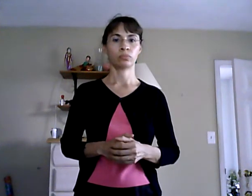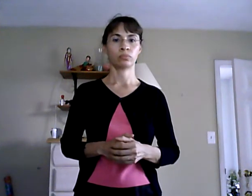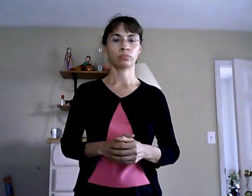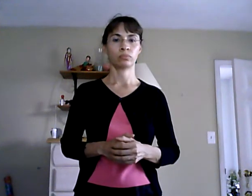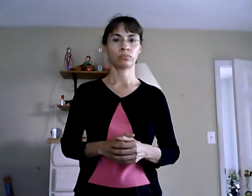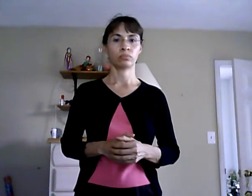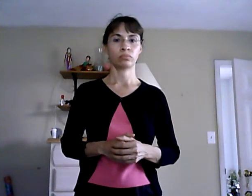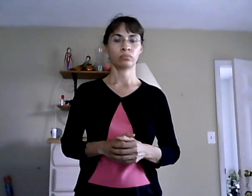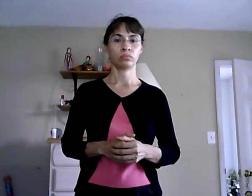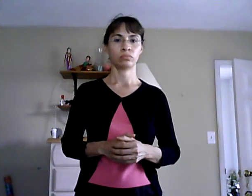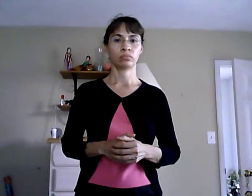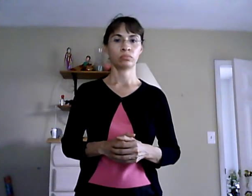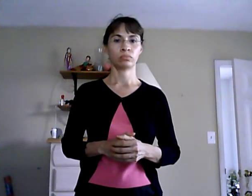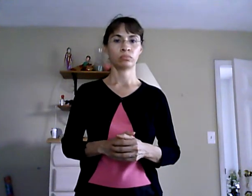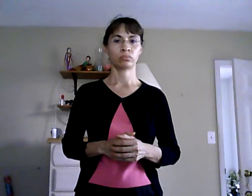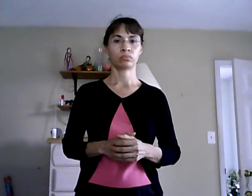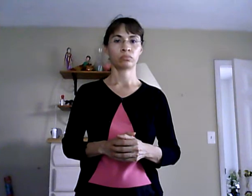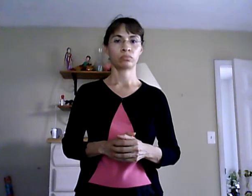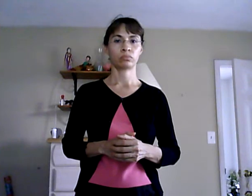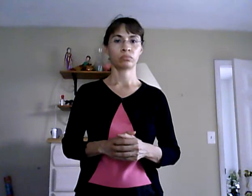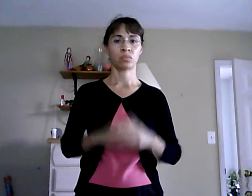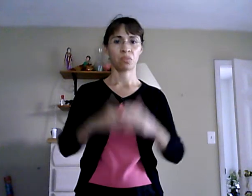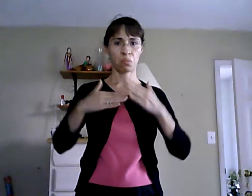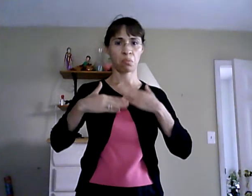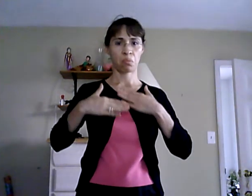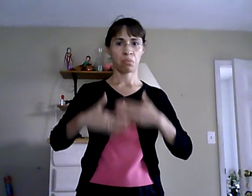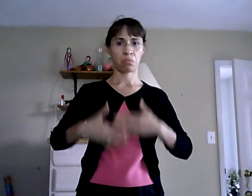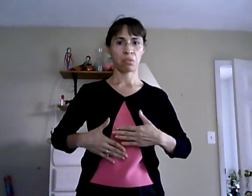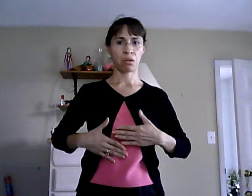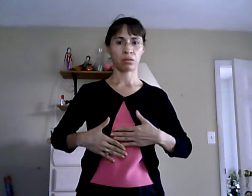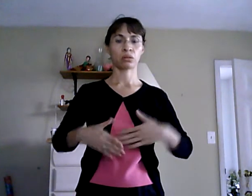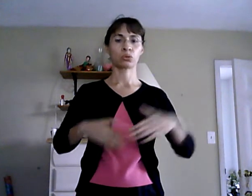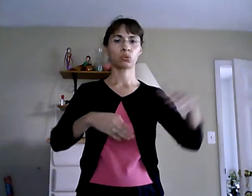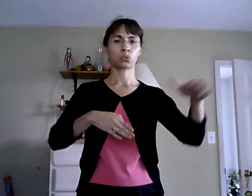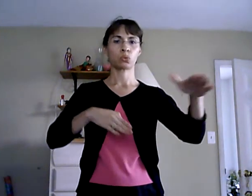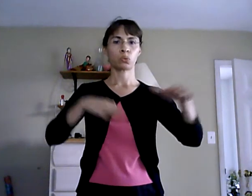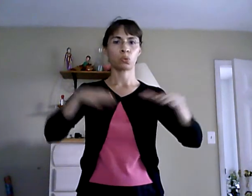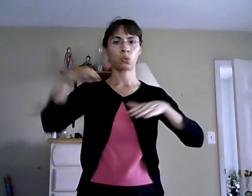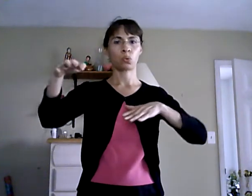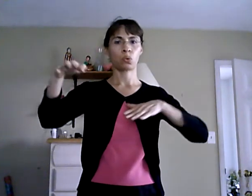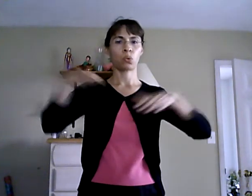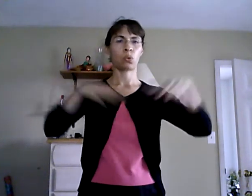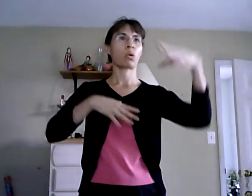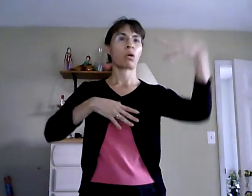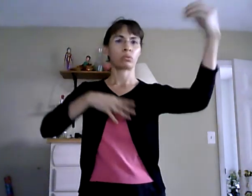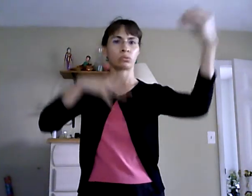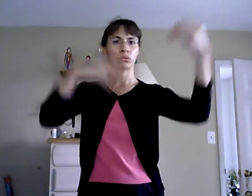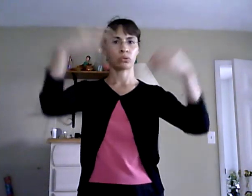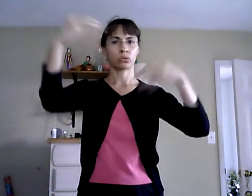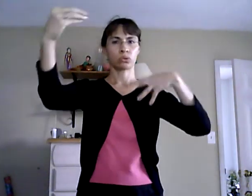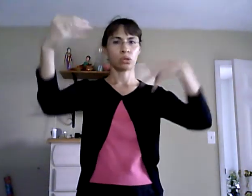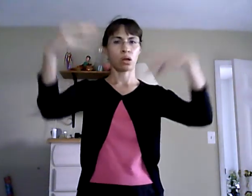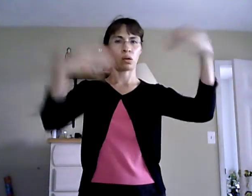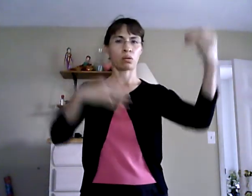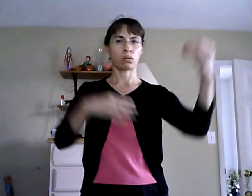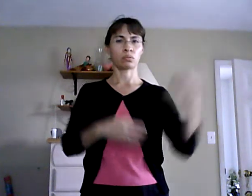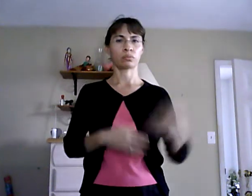our bodies work around all the time so we get that cosmic energy